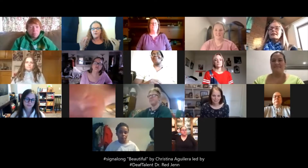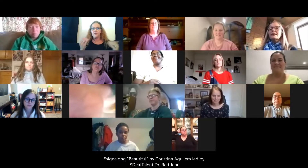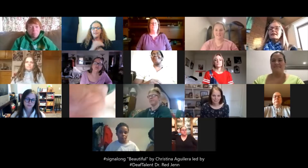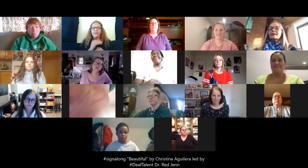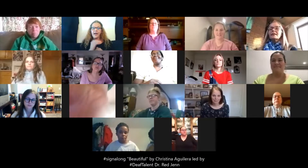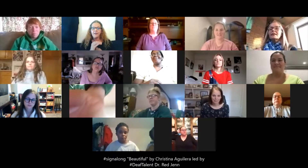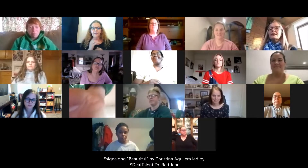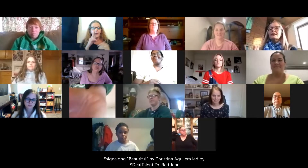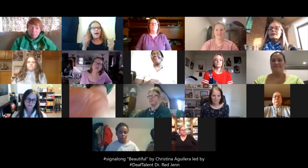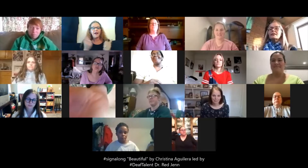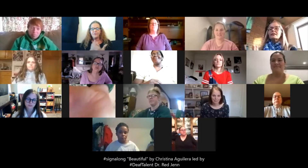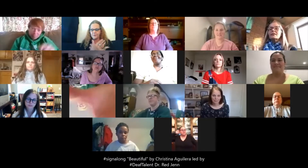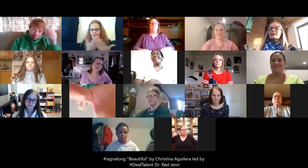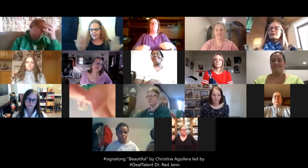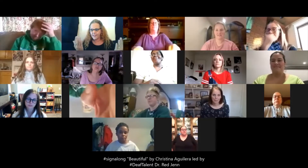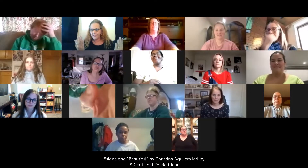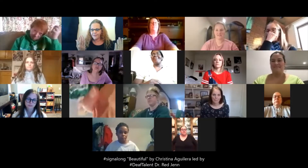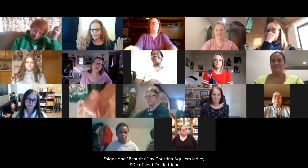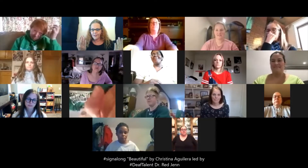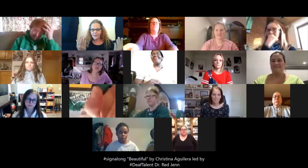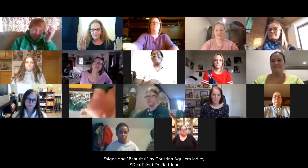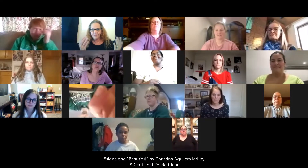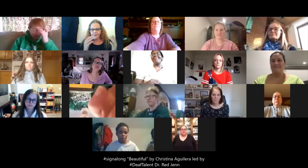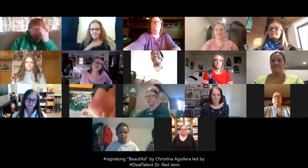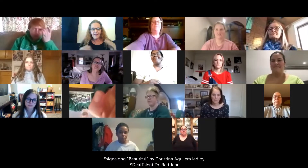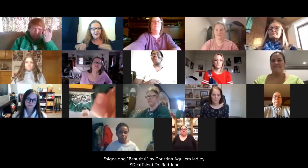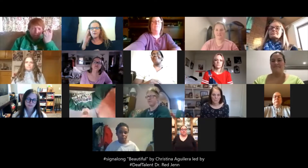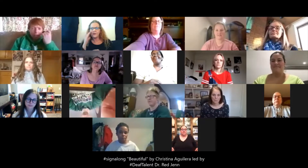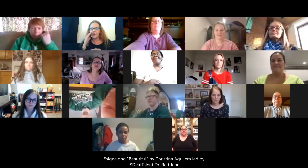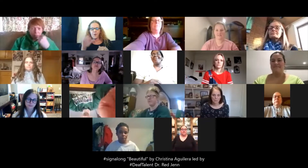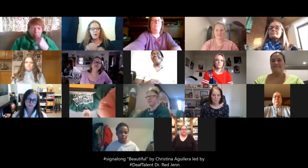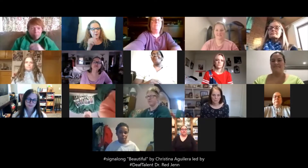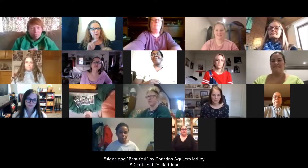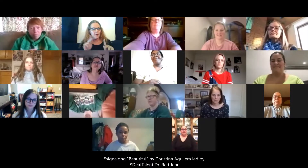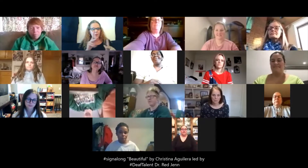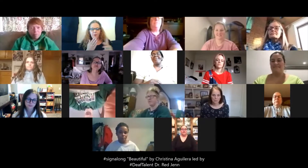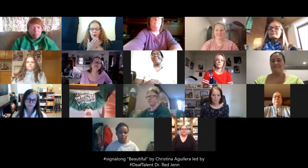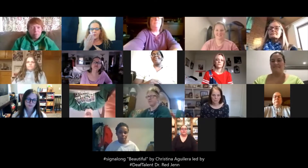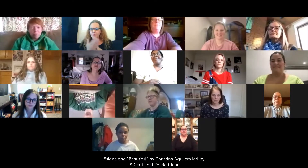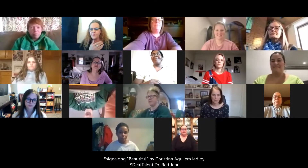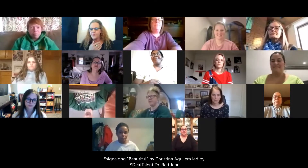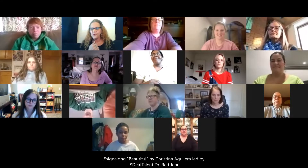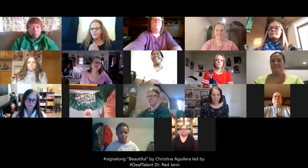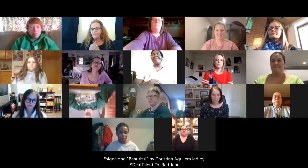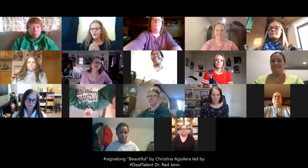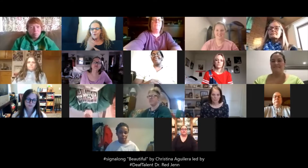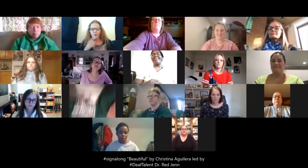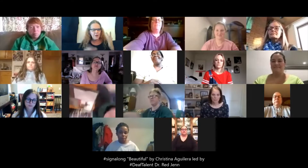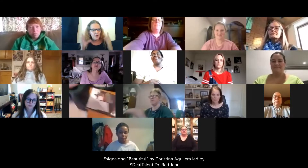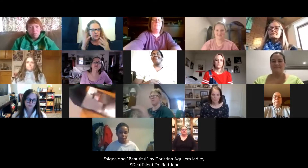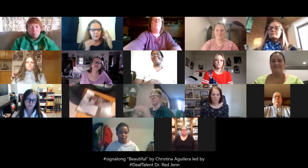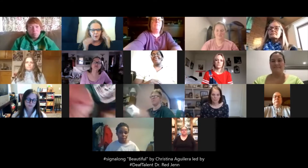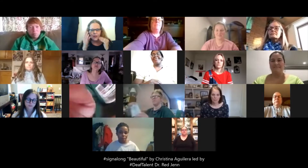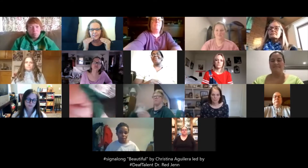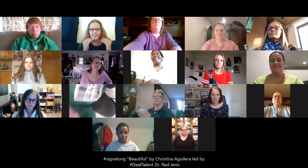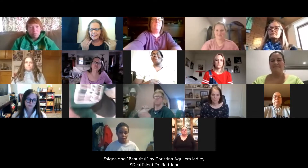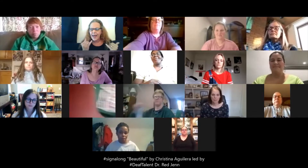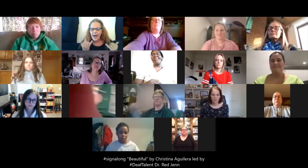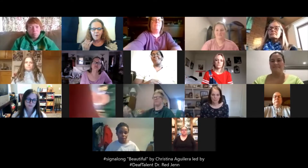do it tonight for everybody. None of us know what other people are going through, what they're experiencing now, or